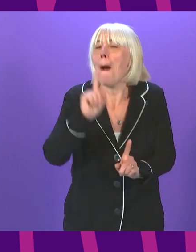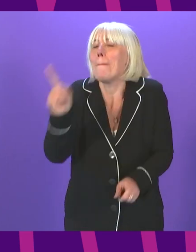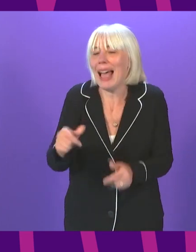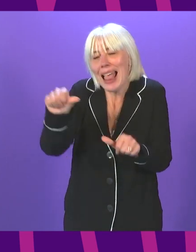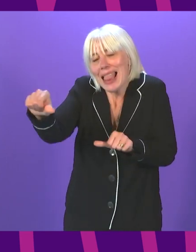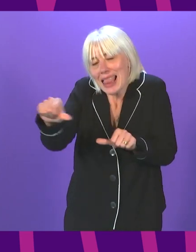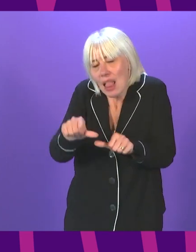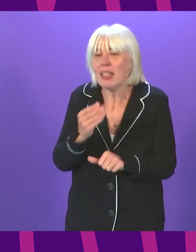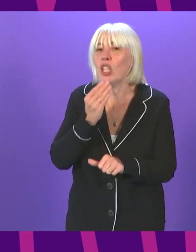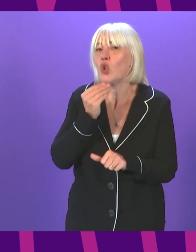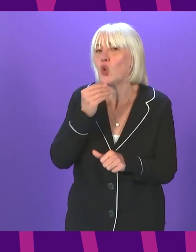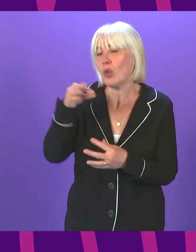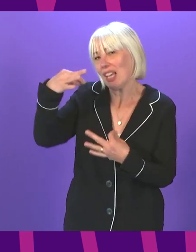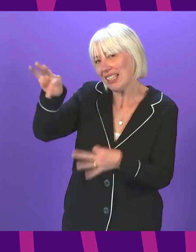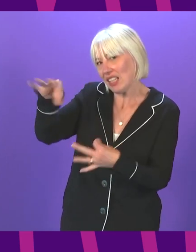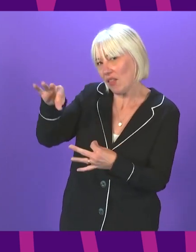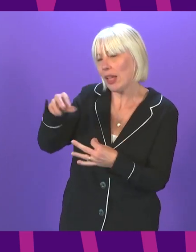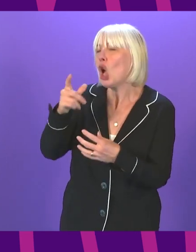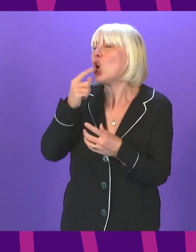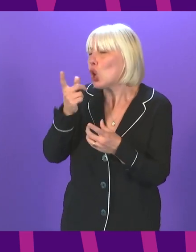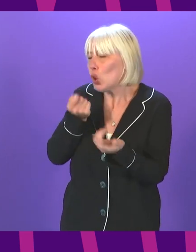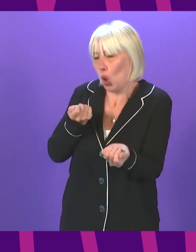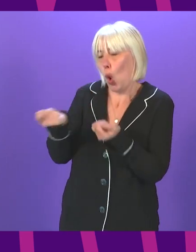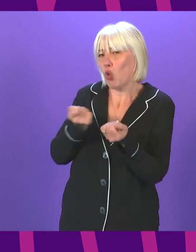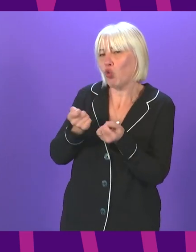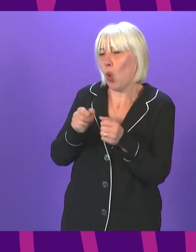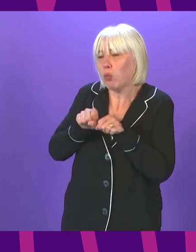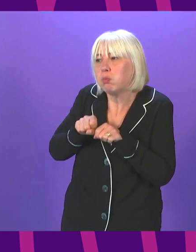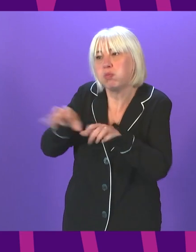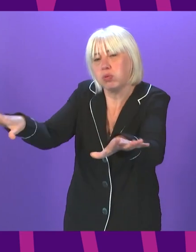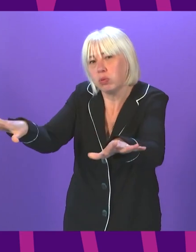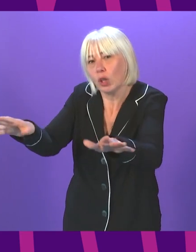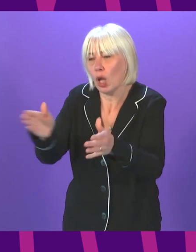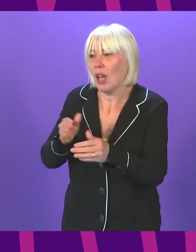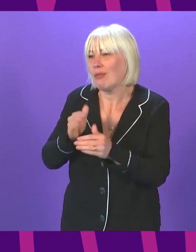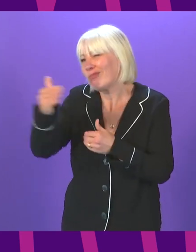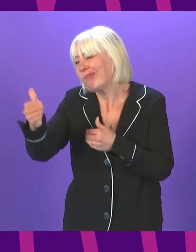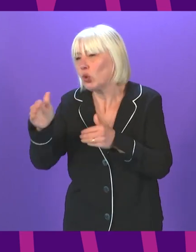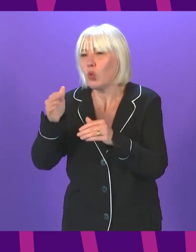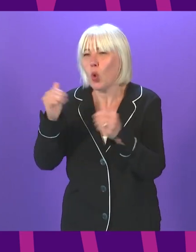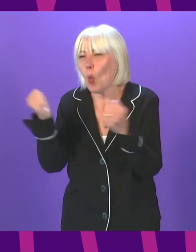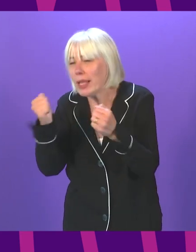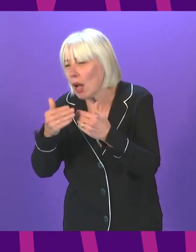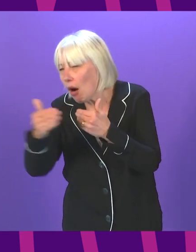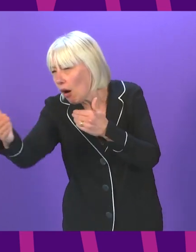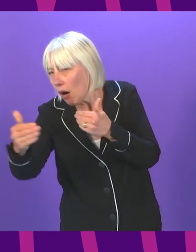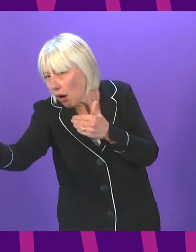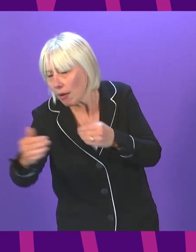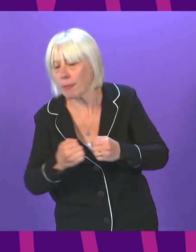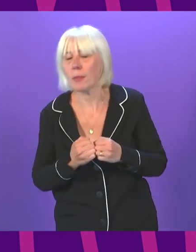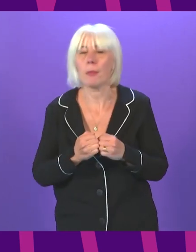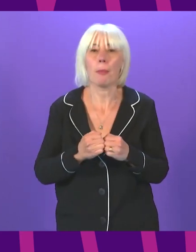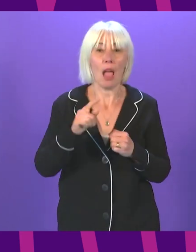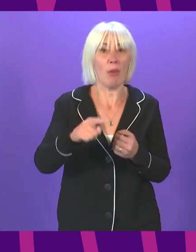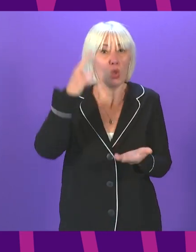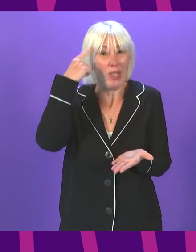use of vaccine certification could help to control the spread of the virus as we head into the autumn and winter. For any decision of